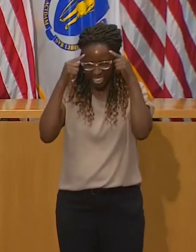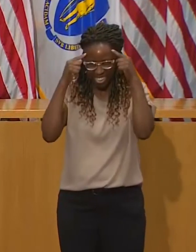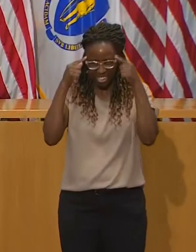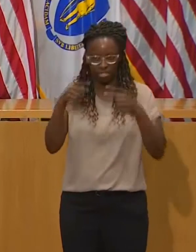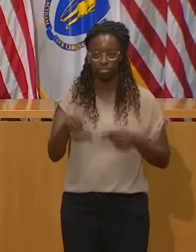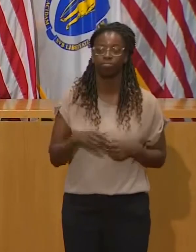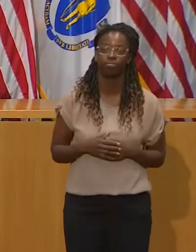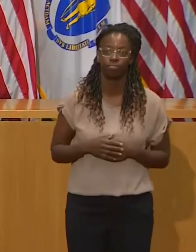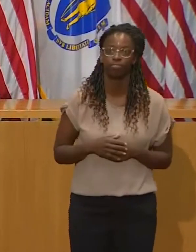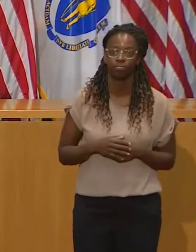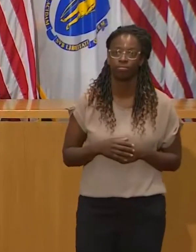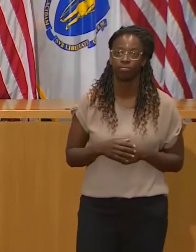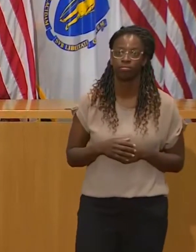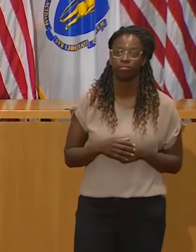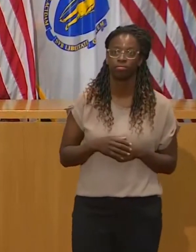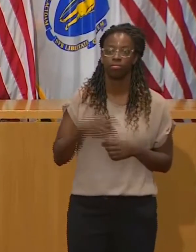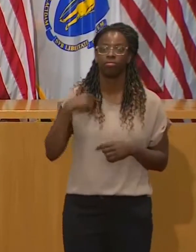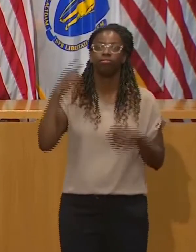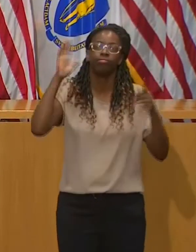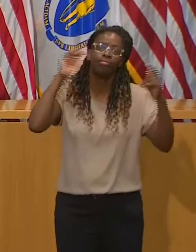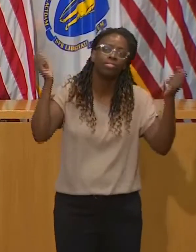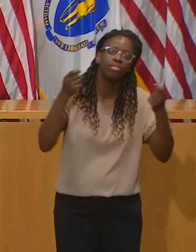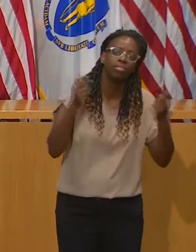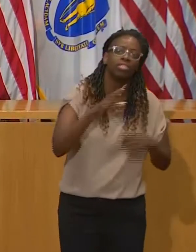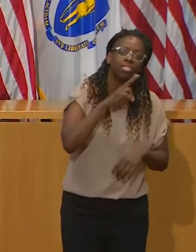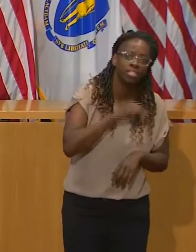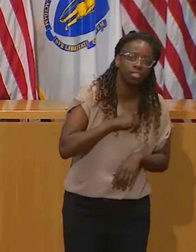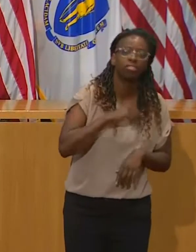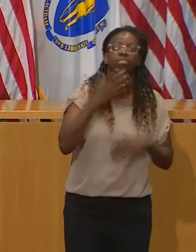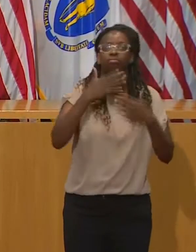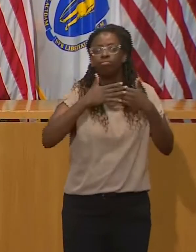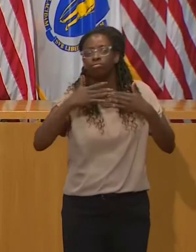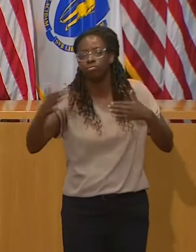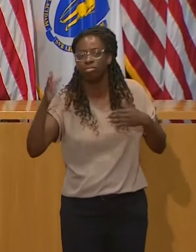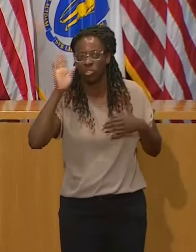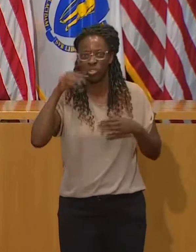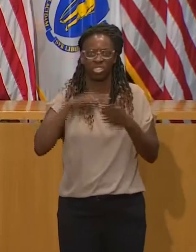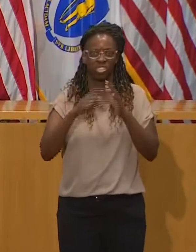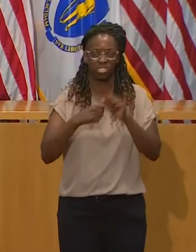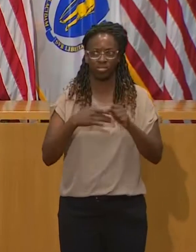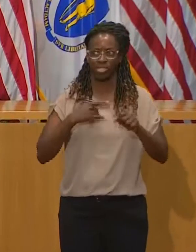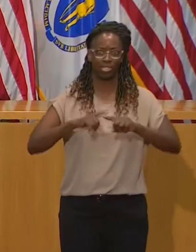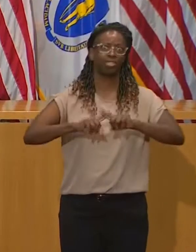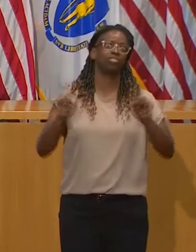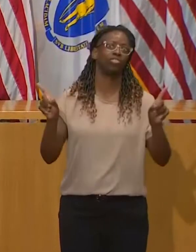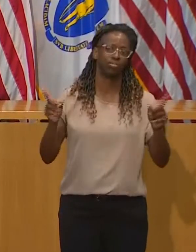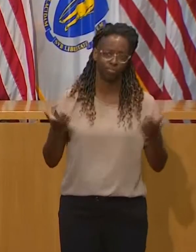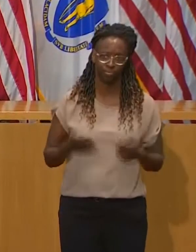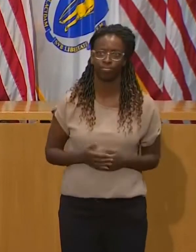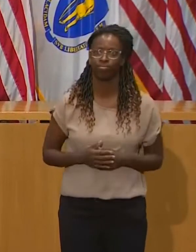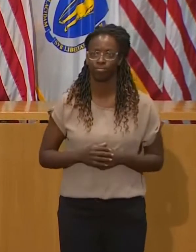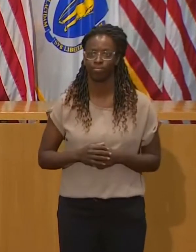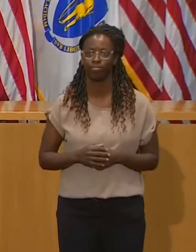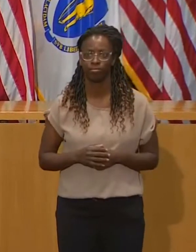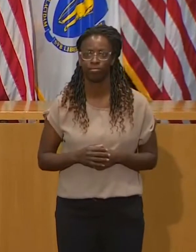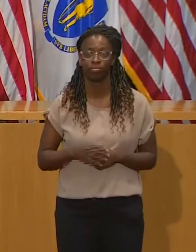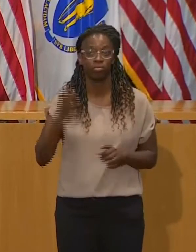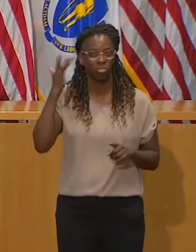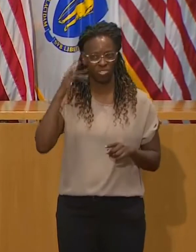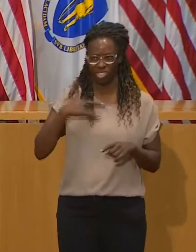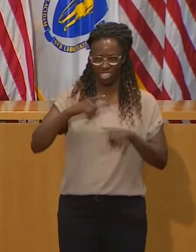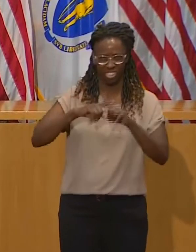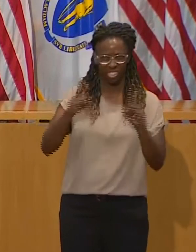year. It's hard to say and I'm sure even harder to do because traditions run deep. But the science is clear.